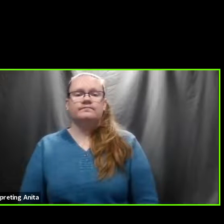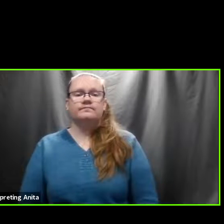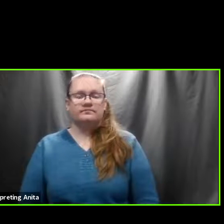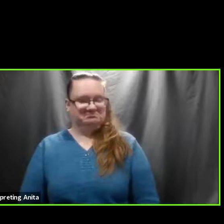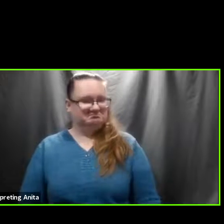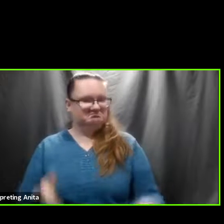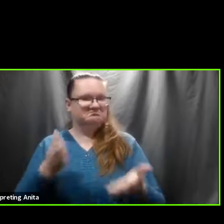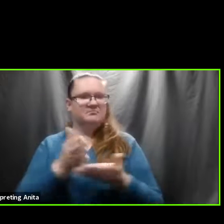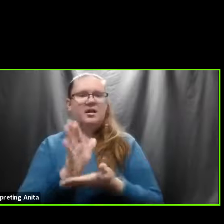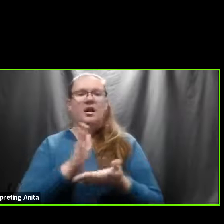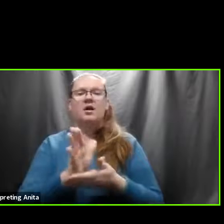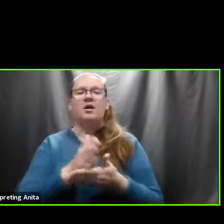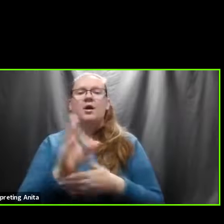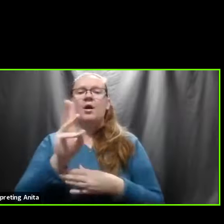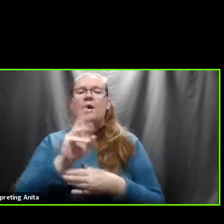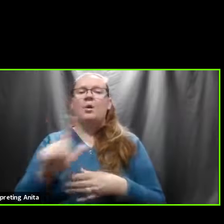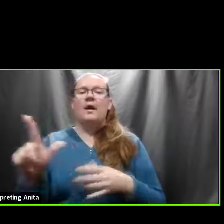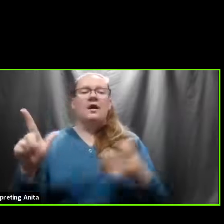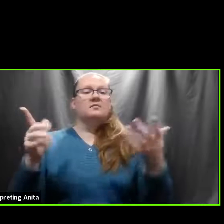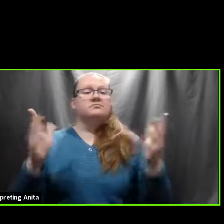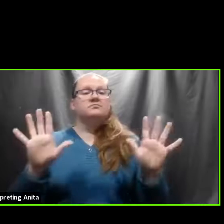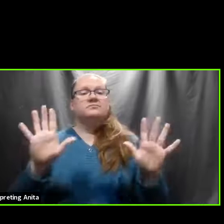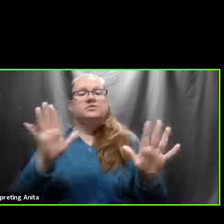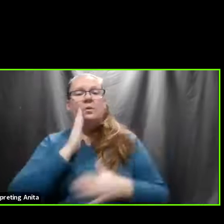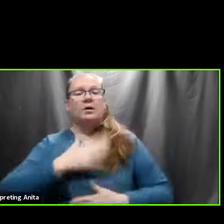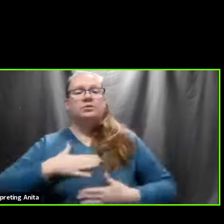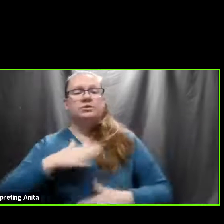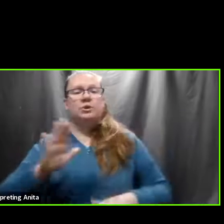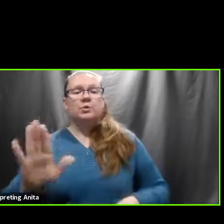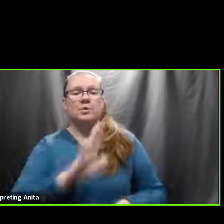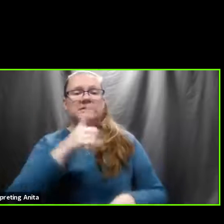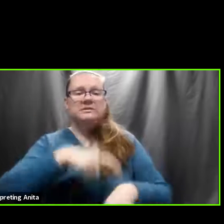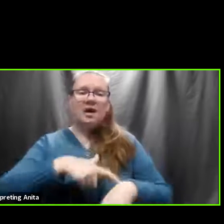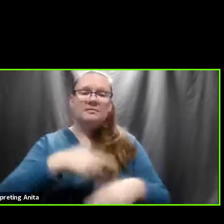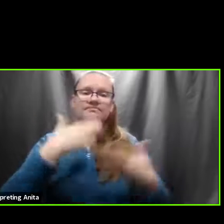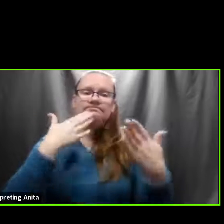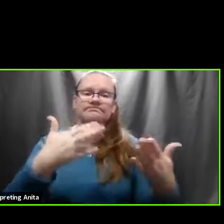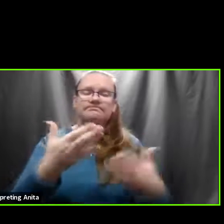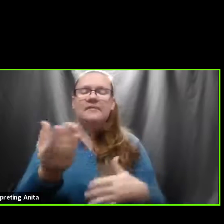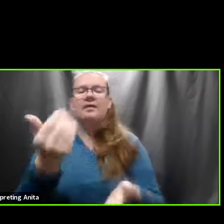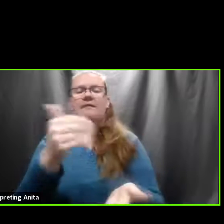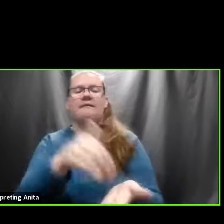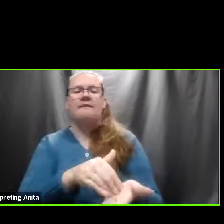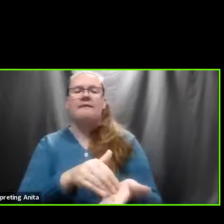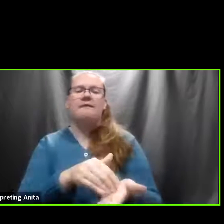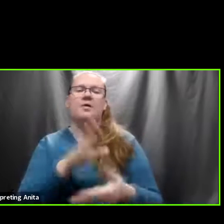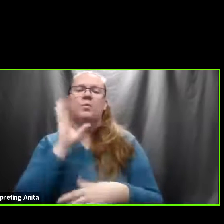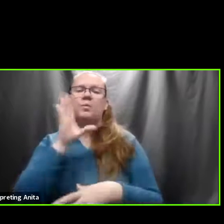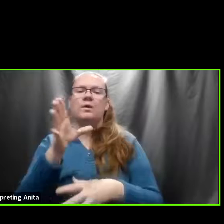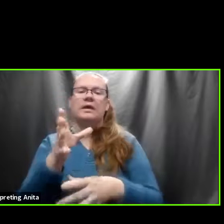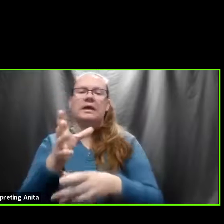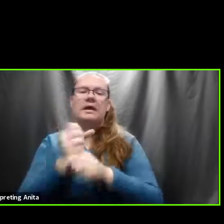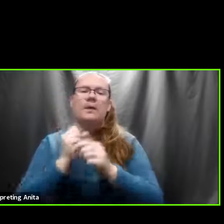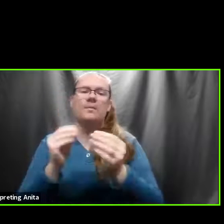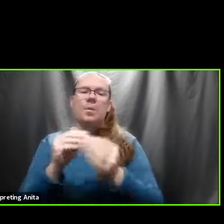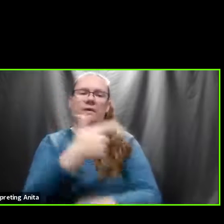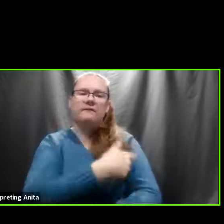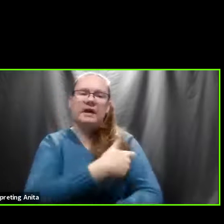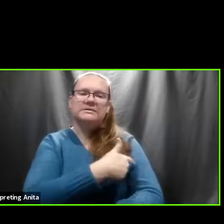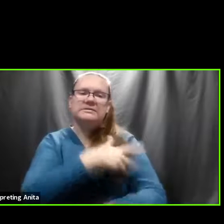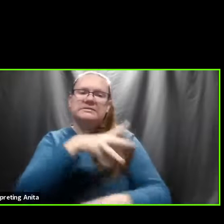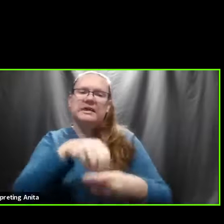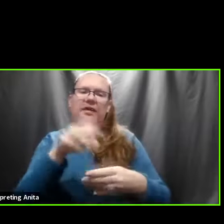All right. Well, if that is it, I appreciate your time. And, uh, again, uh, we'll be getting more vaccine, our community, uh,